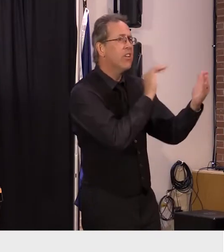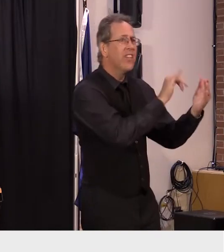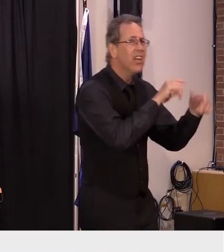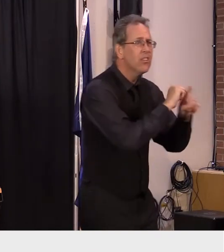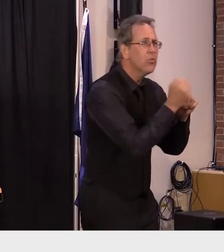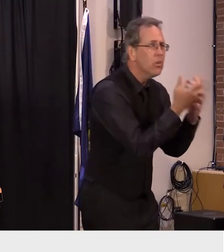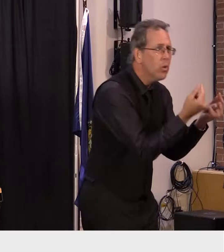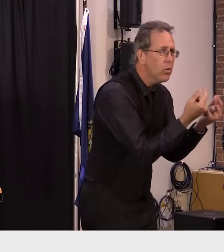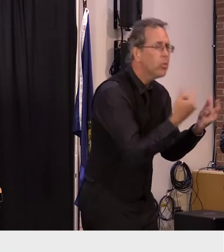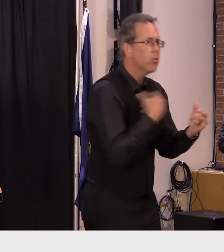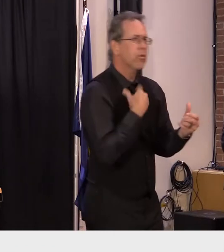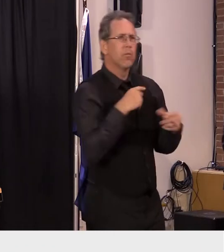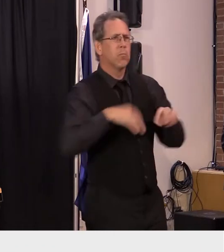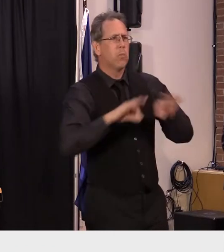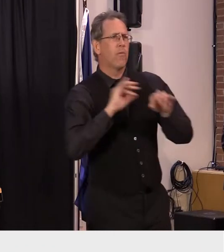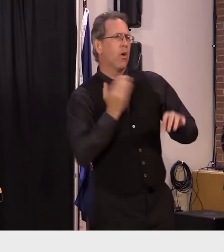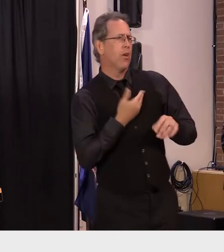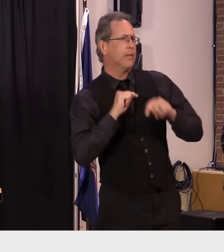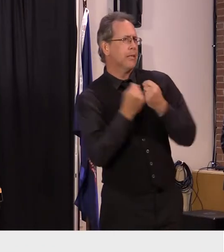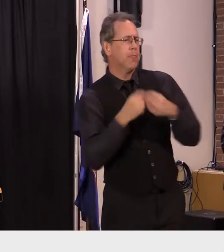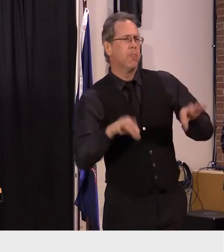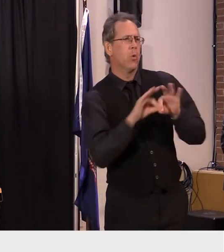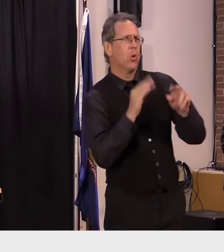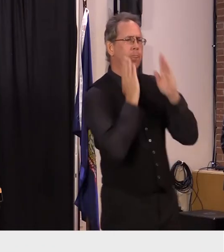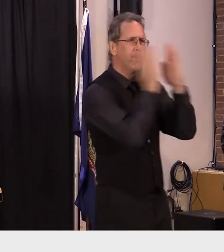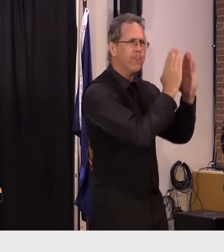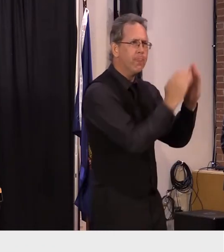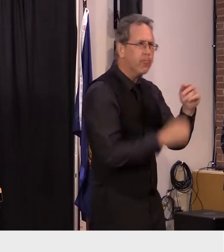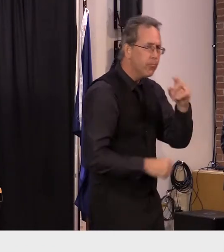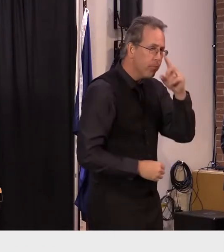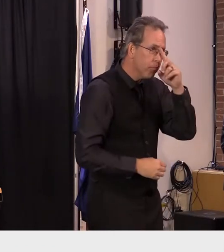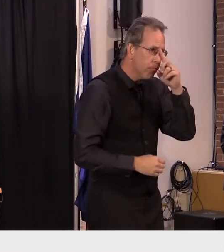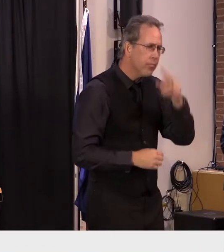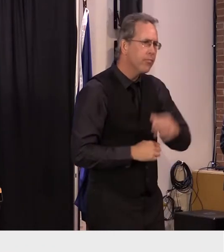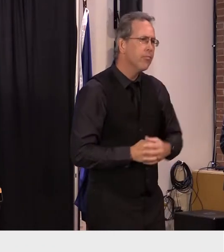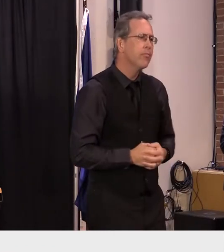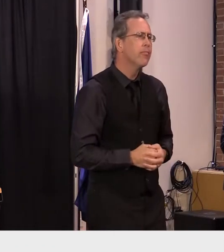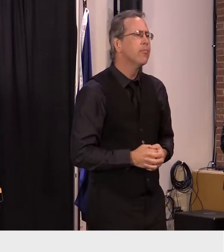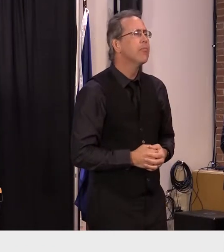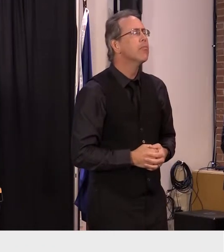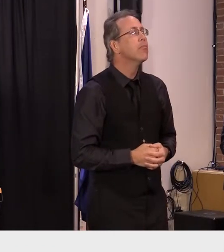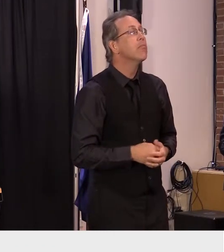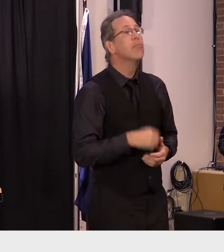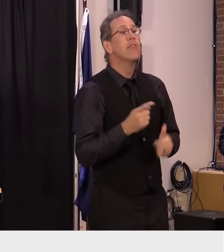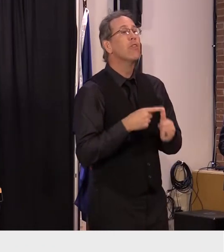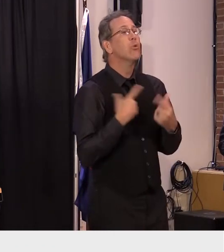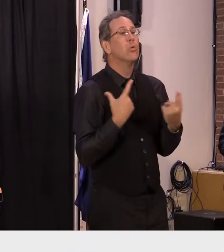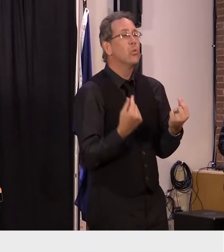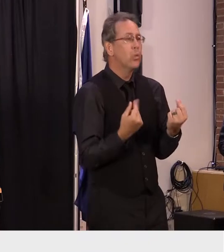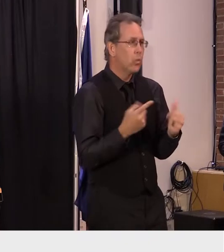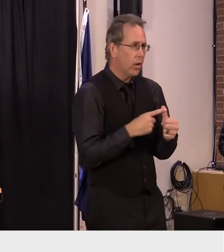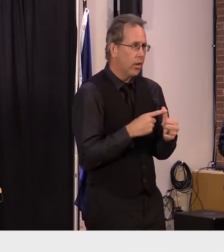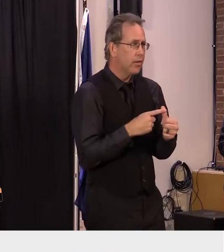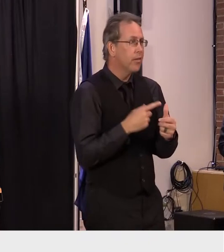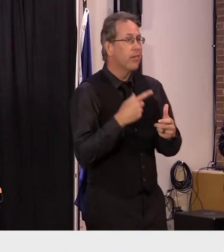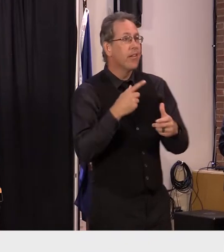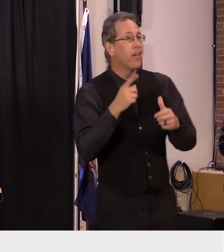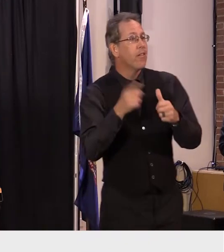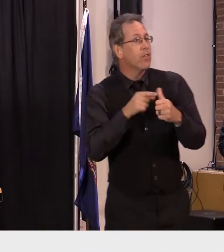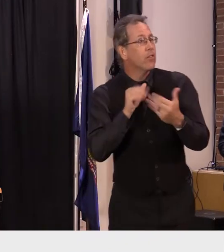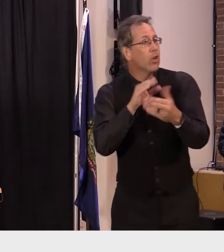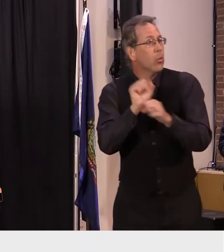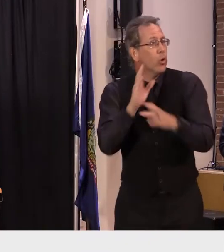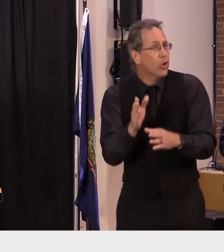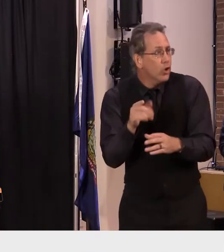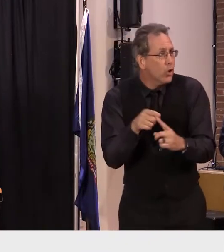this all happened even as frontline workers in health care schools mental health and substance